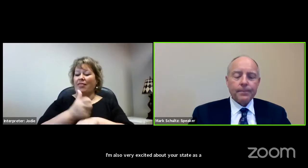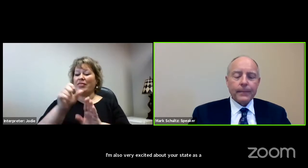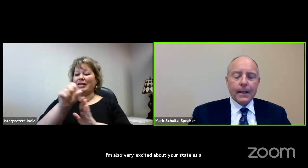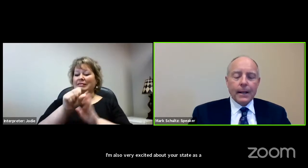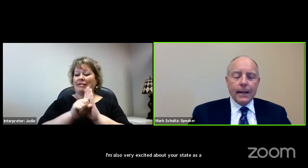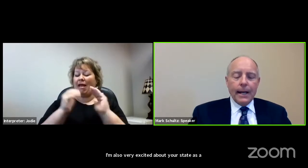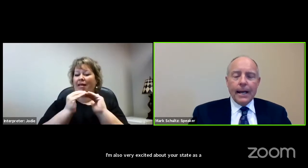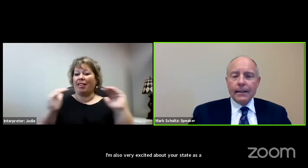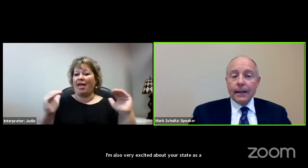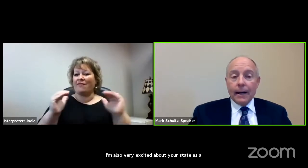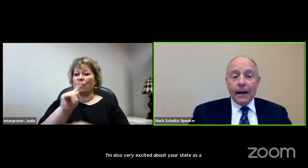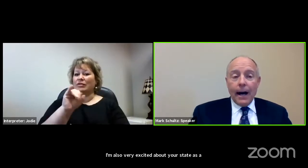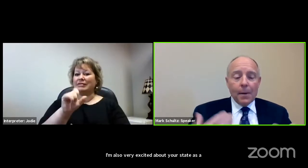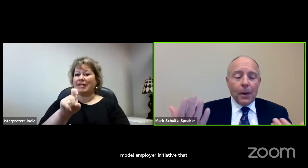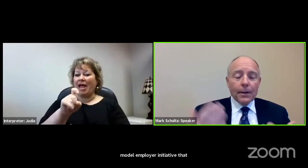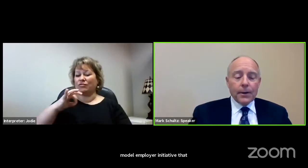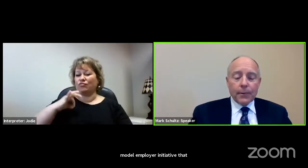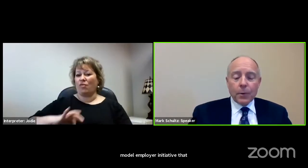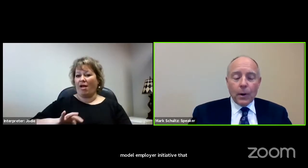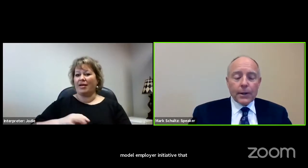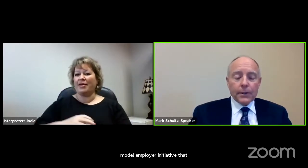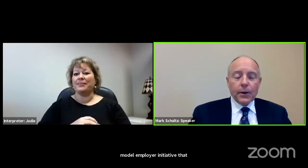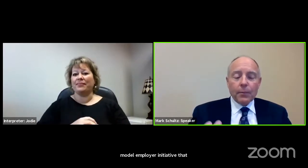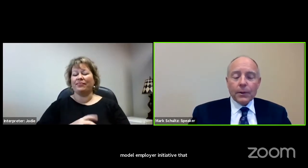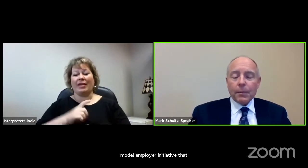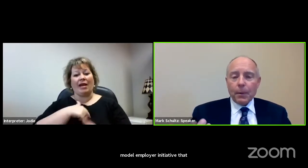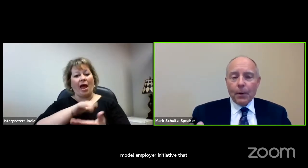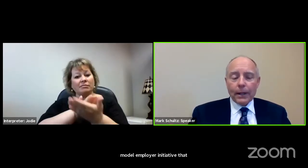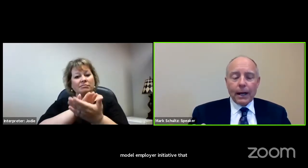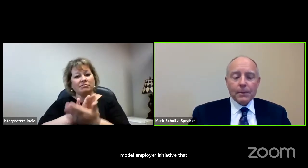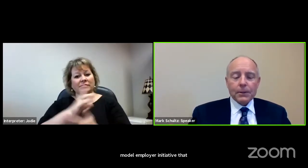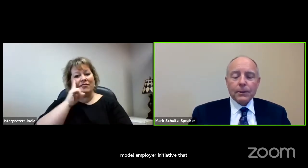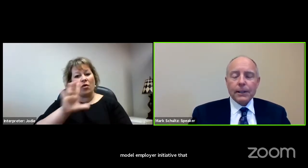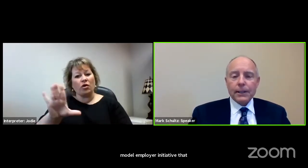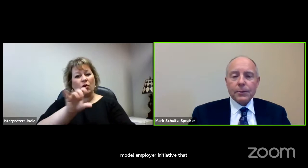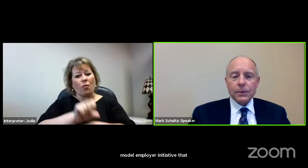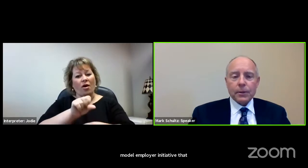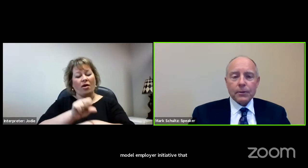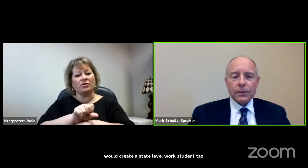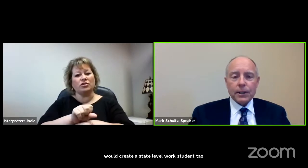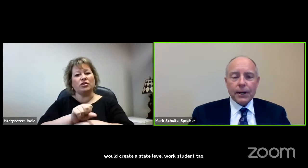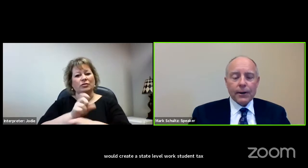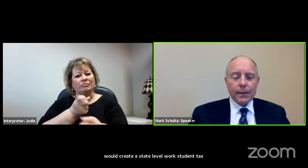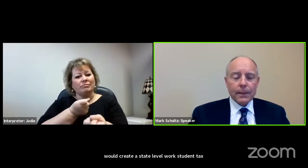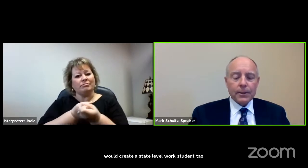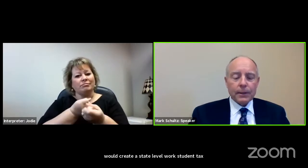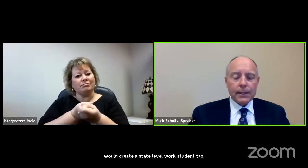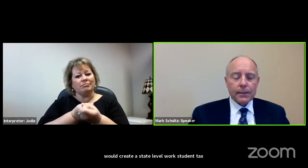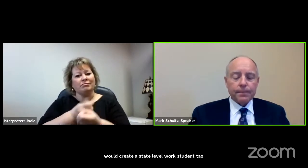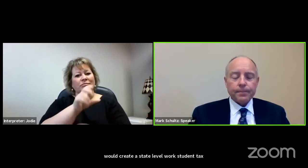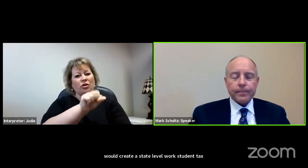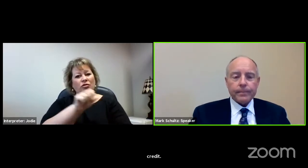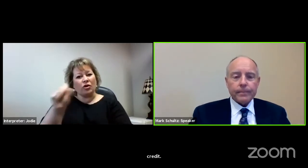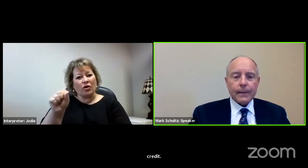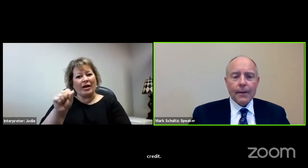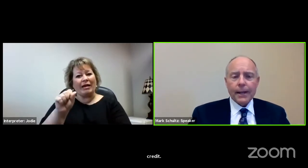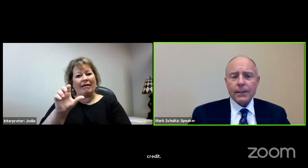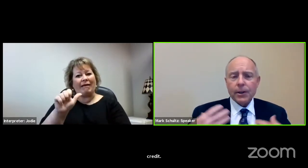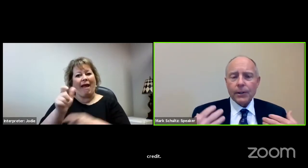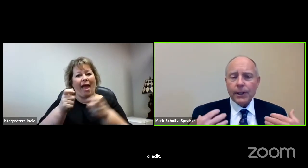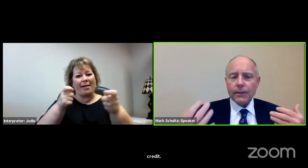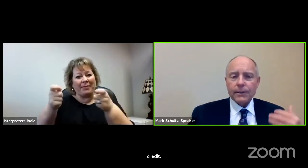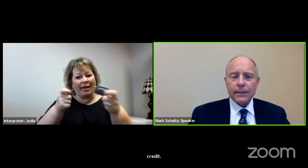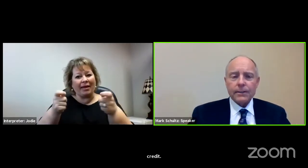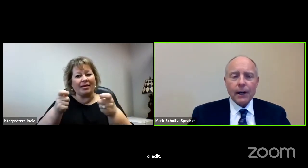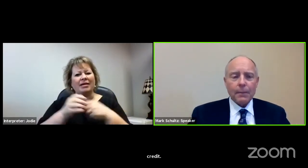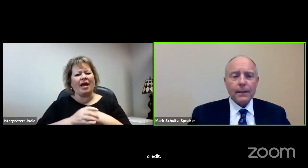credit. And I applaud you for the work you're doing with the promoting opportunities with Social Security Administration. I